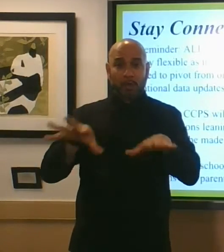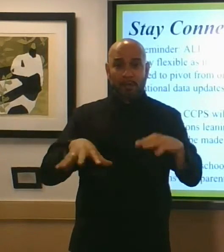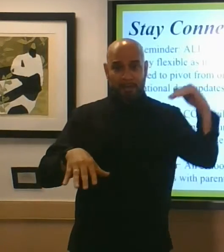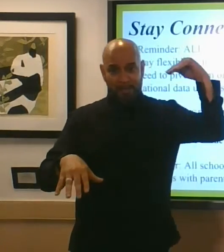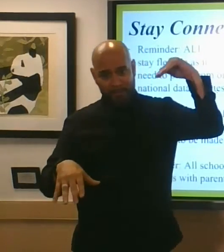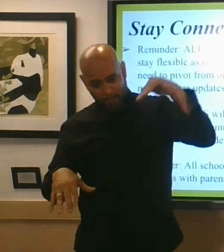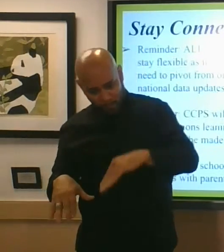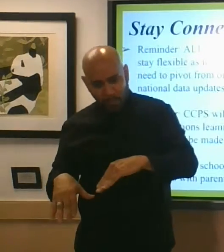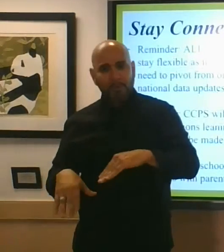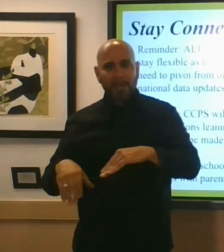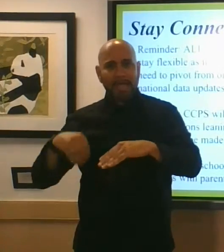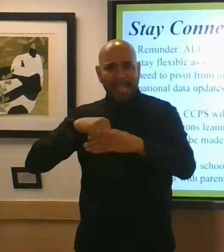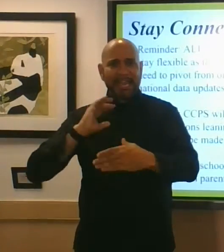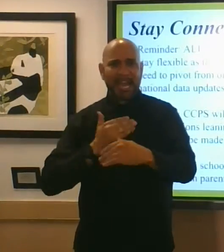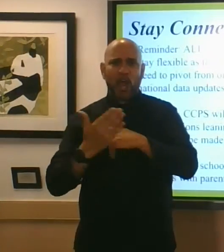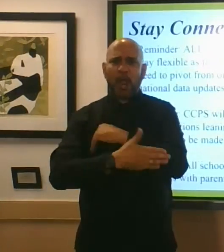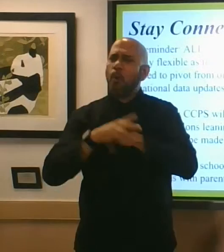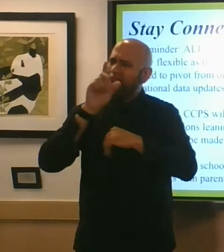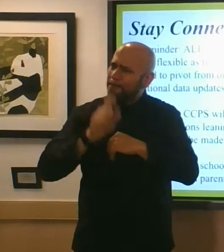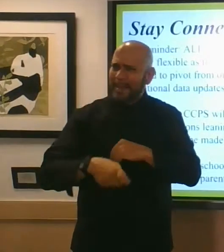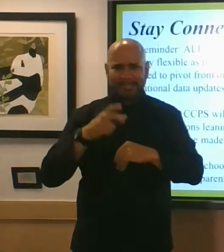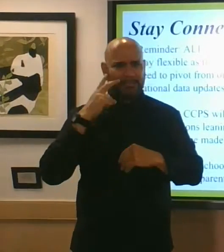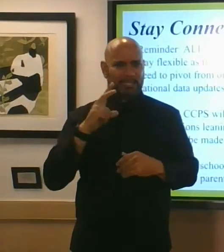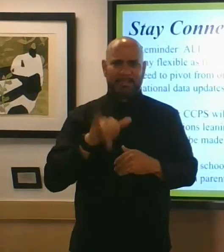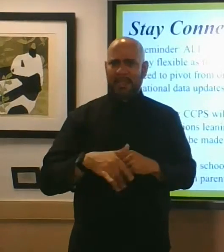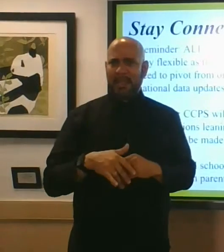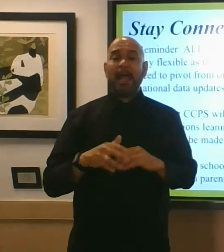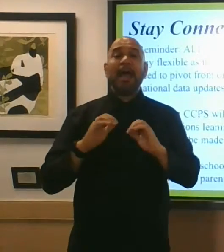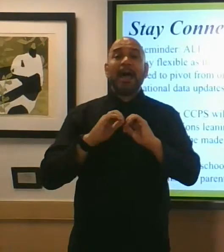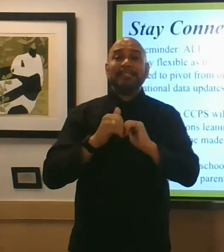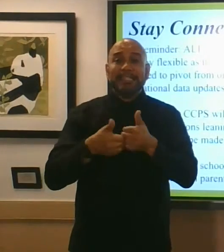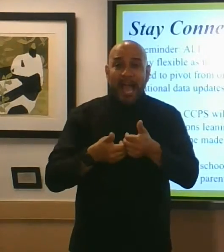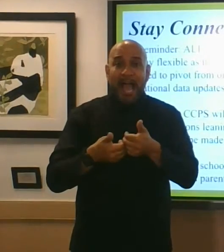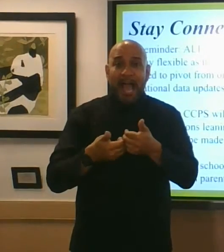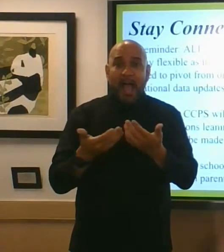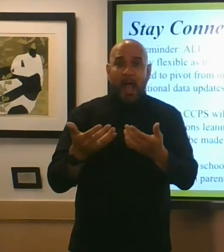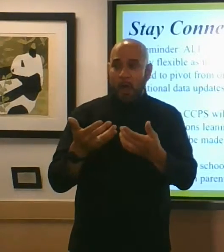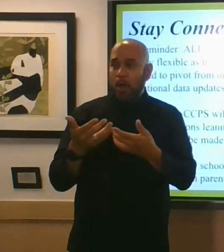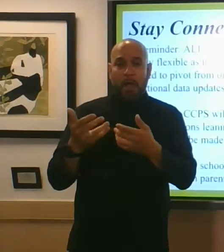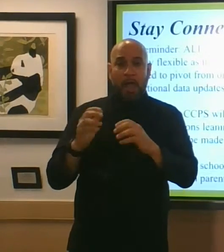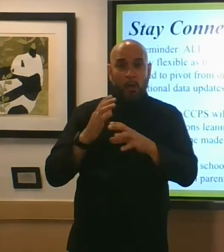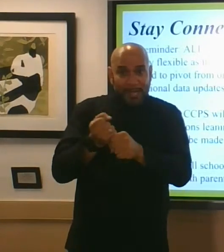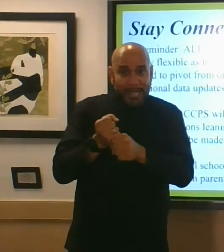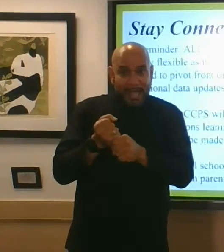county we got to see that you all that's how we're going to get our kids back to school